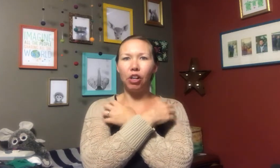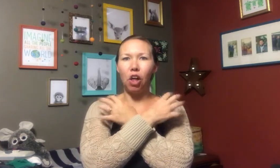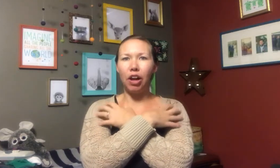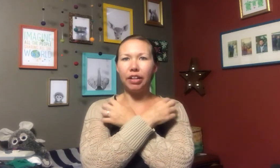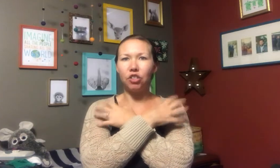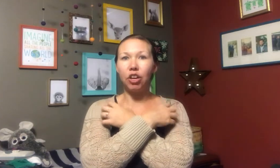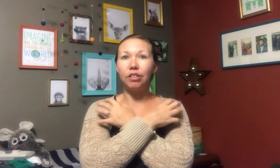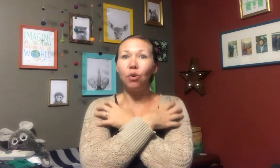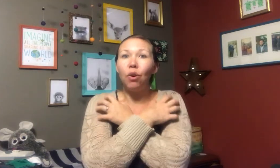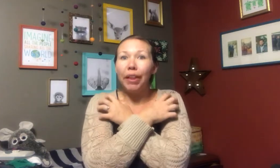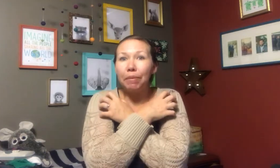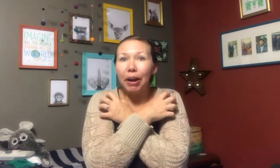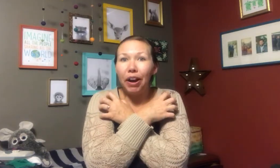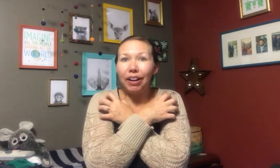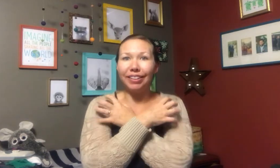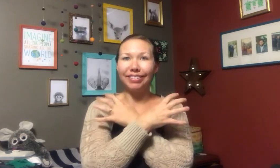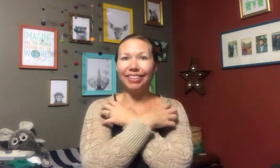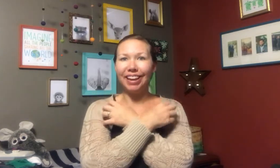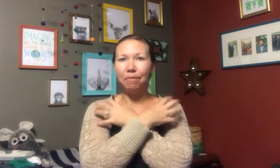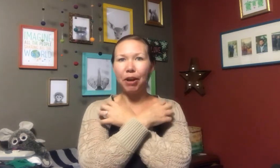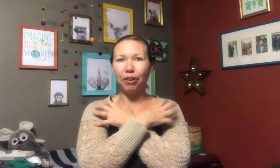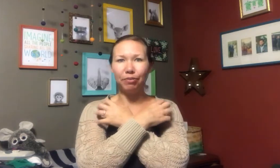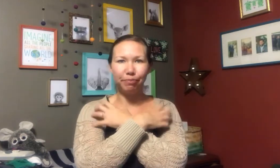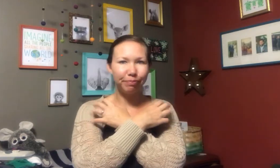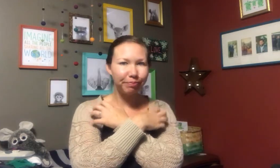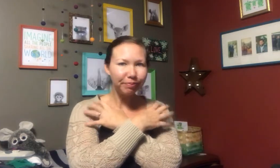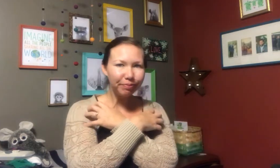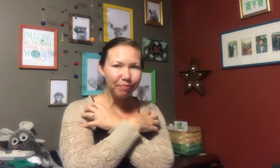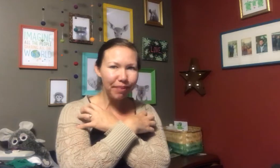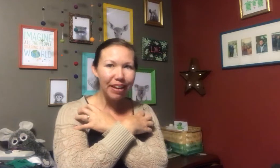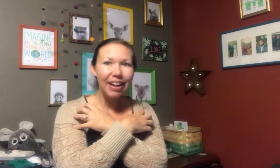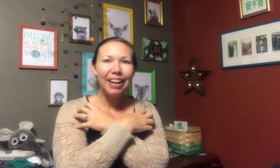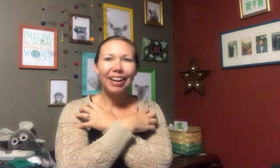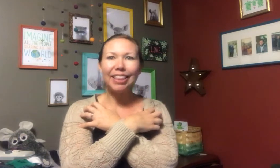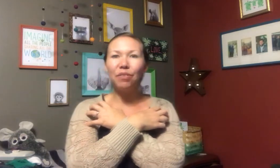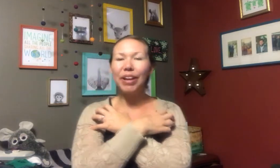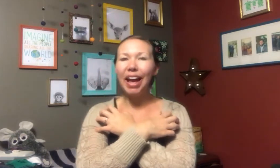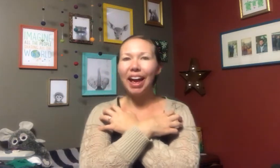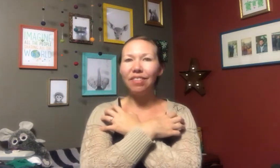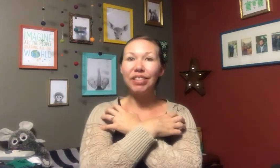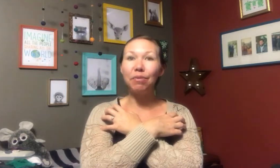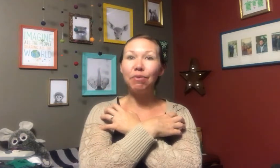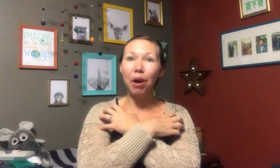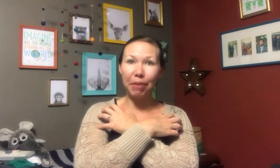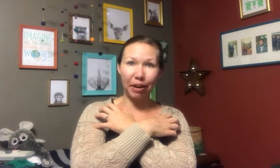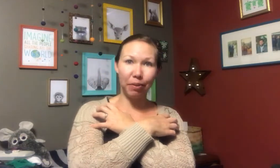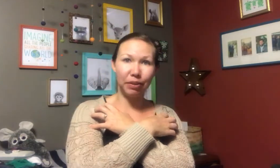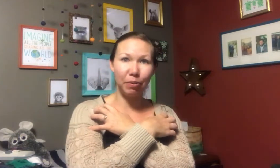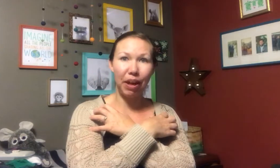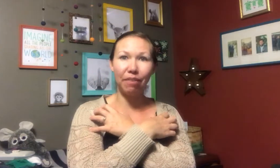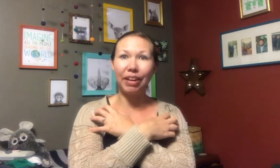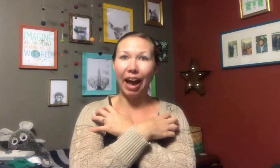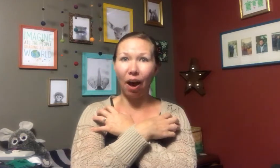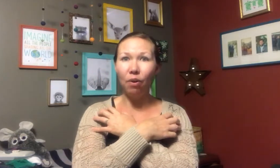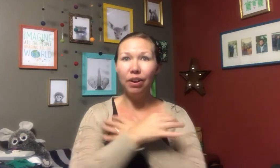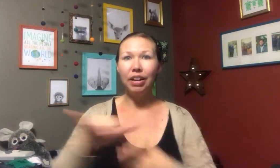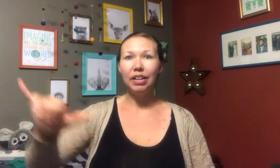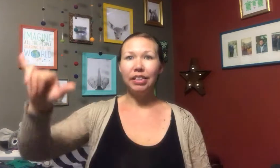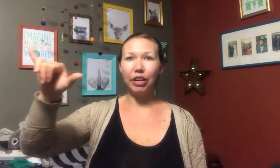clawing his chest or like a bear hug. Fair. Okay. Then we have some farm animals. So we have cow. Take